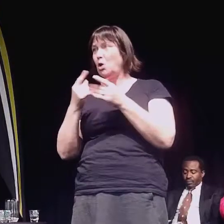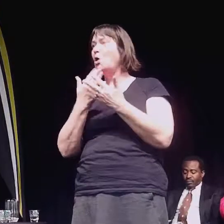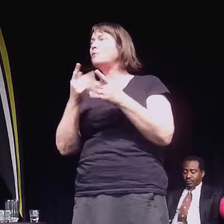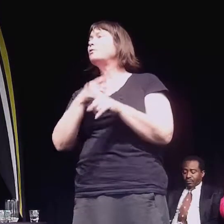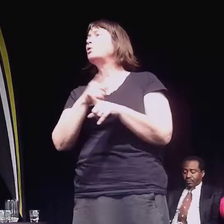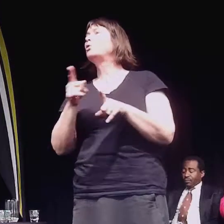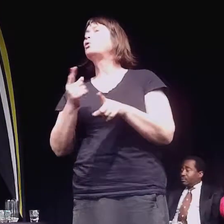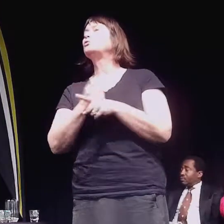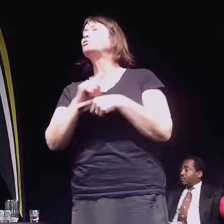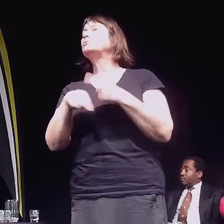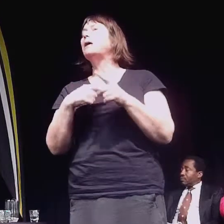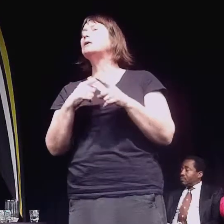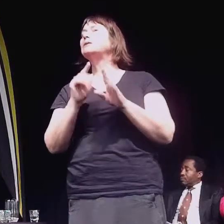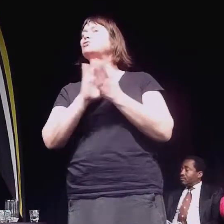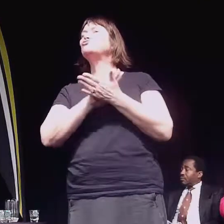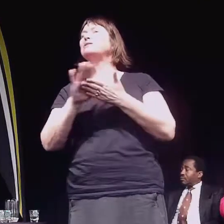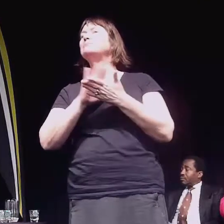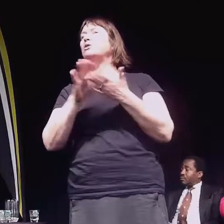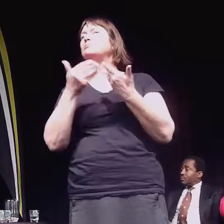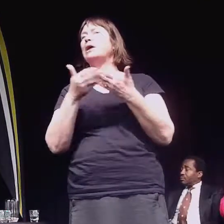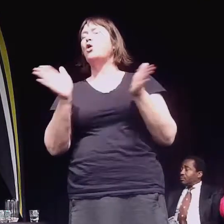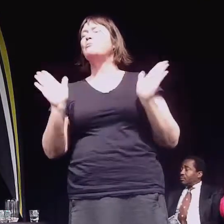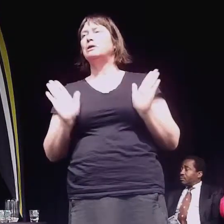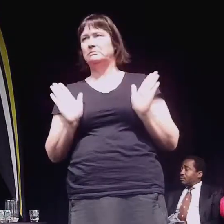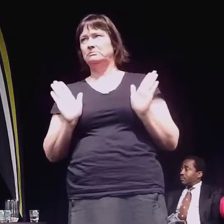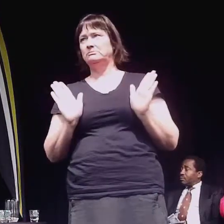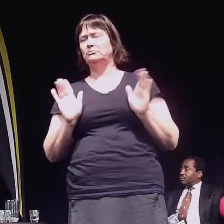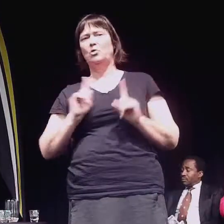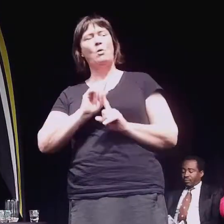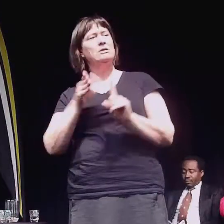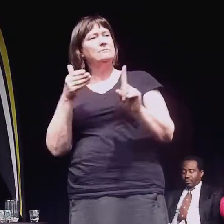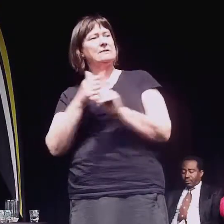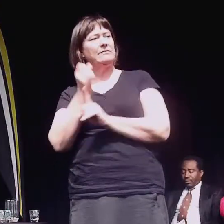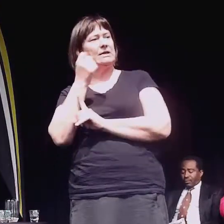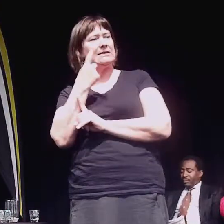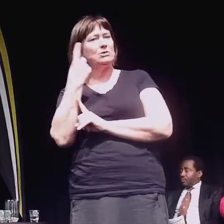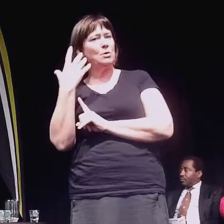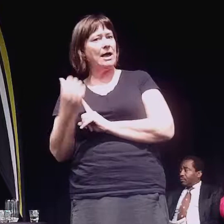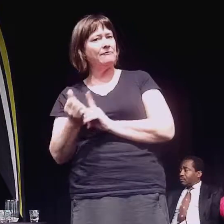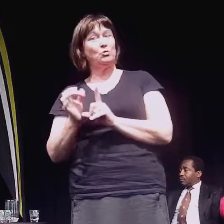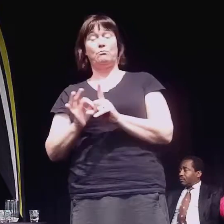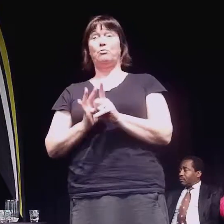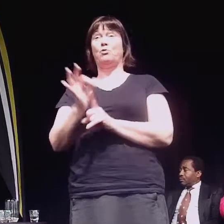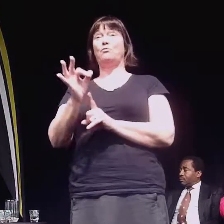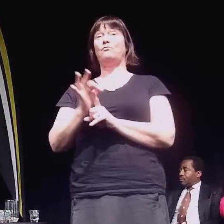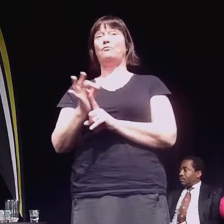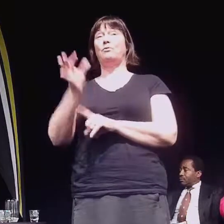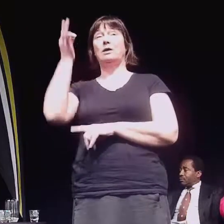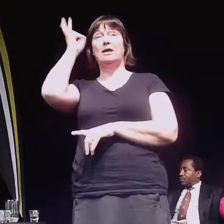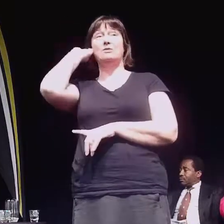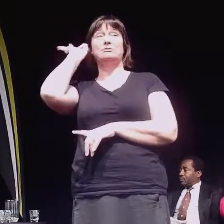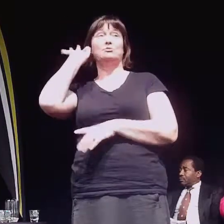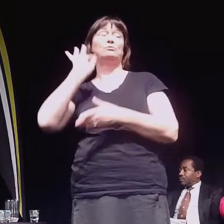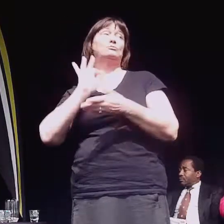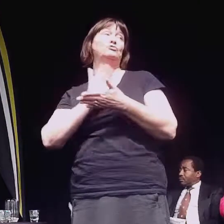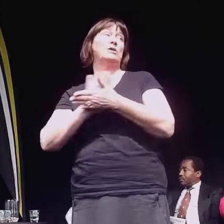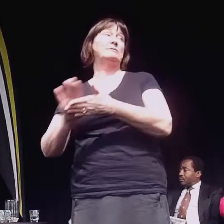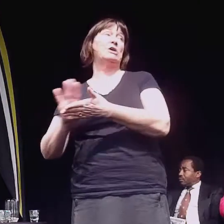talked about transparency tonight. What specific ideas do you have to improve council transparency?